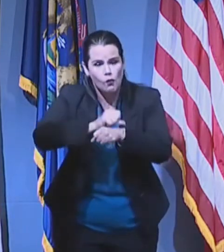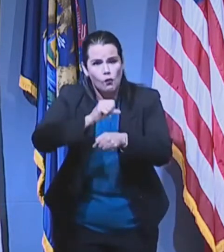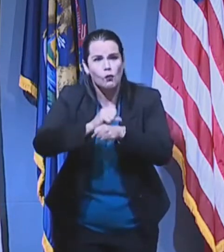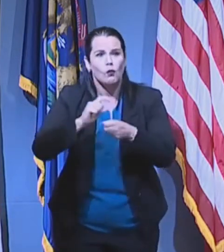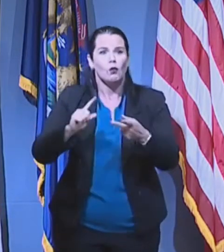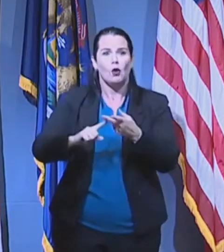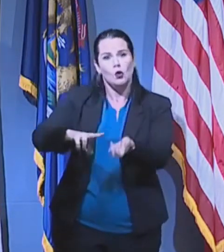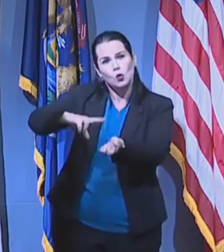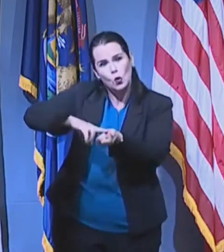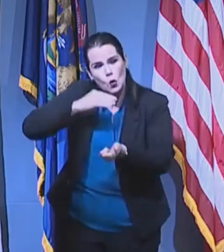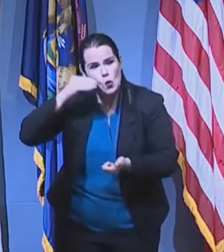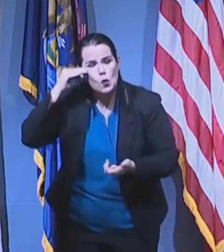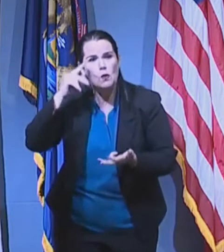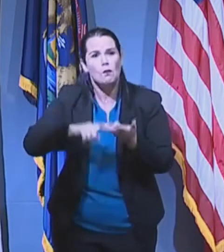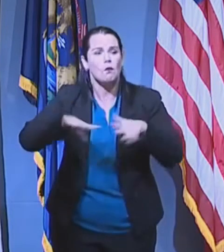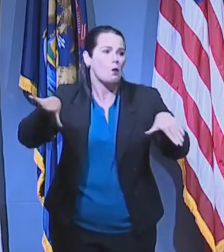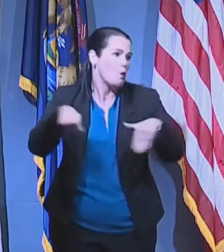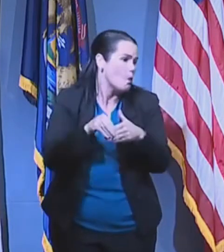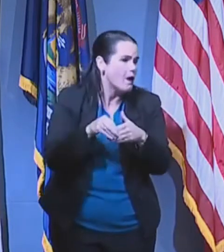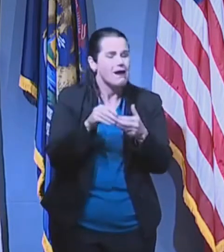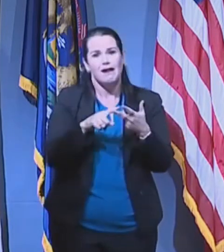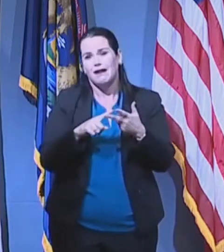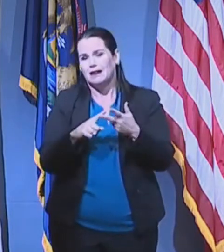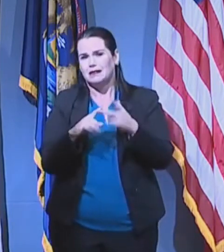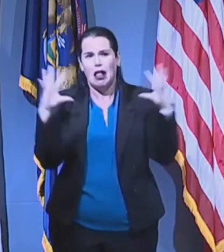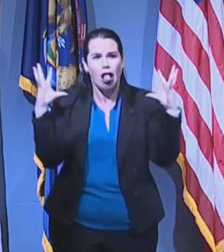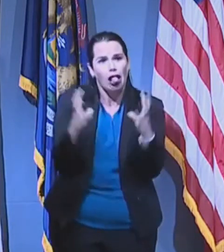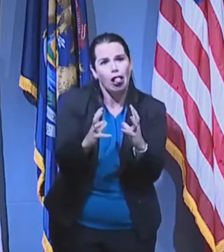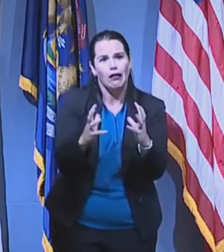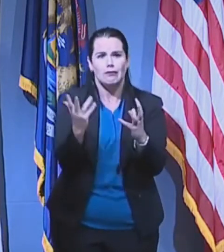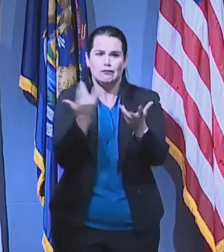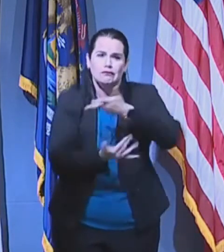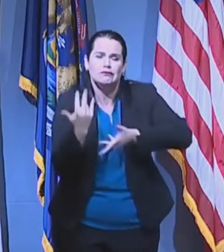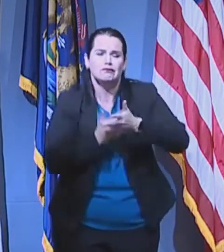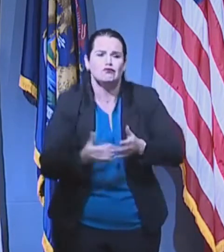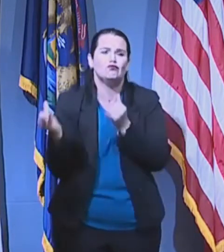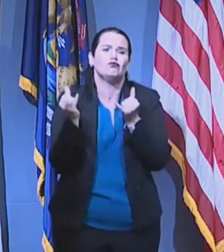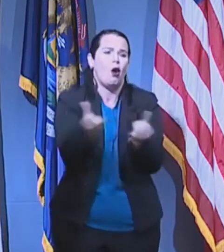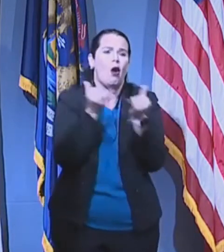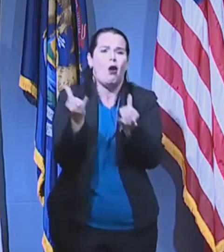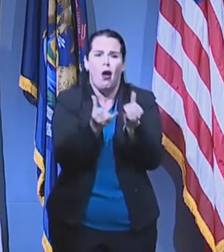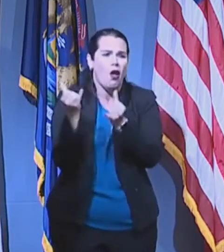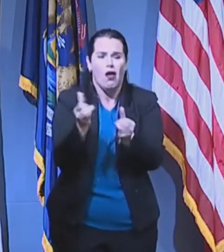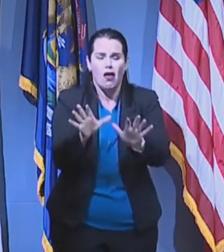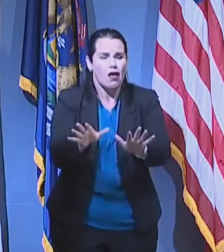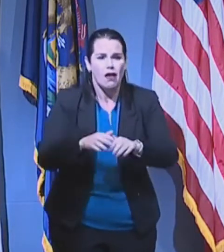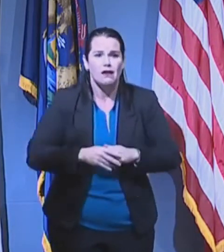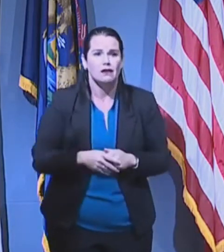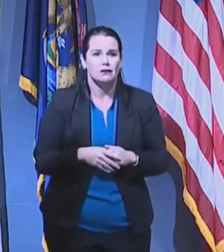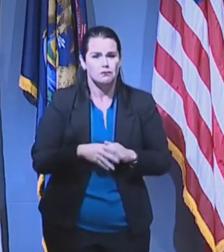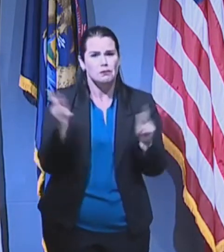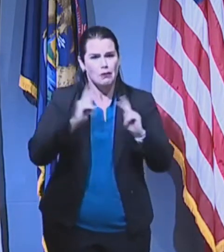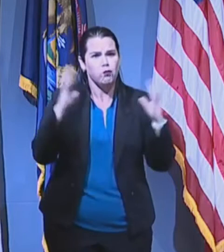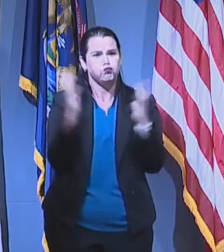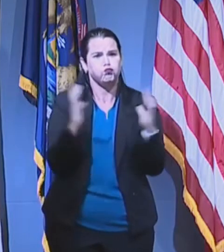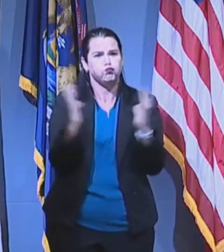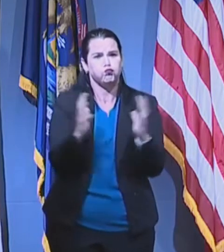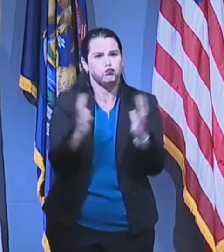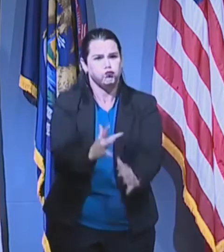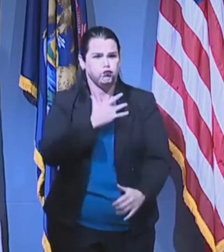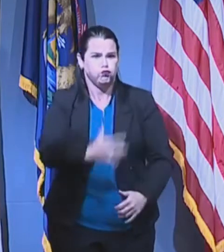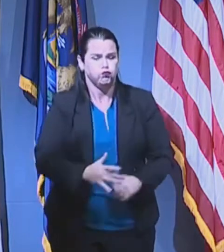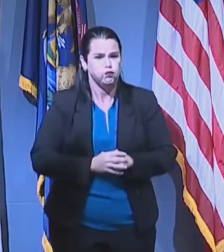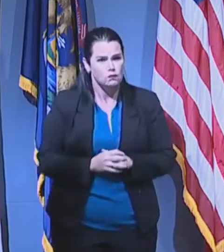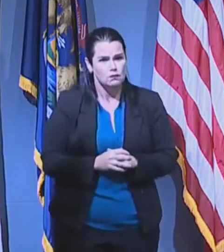weddings, family dinners, parties. People are gathering. What we also know is that there are many cases where we do not know